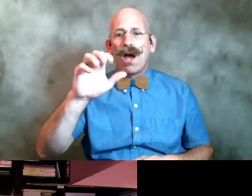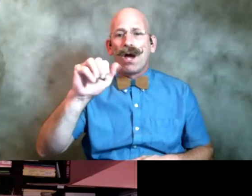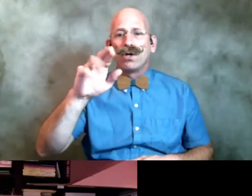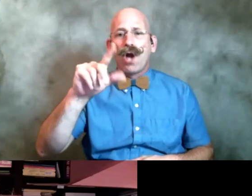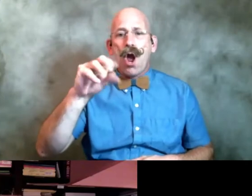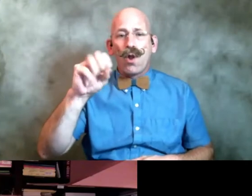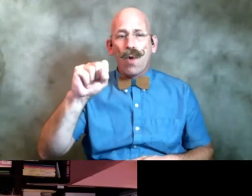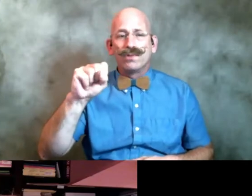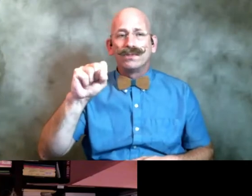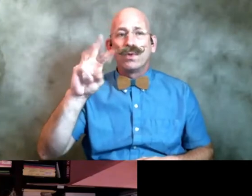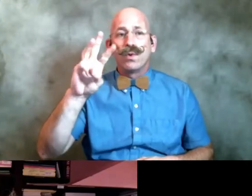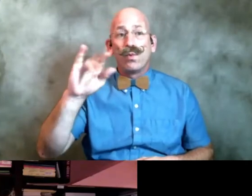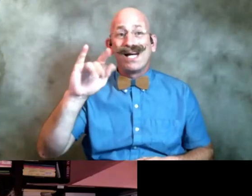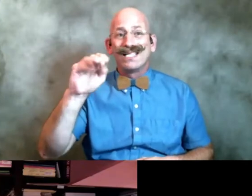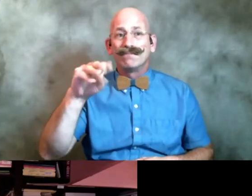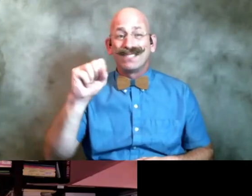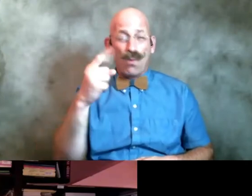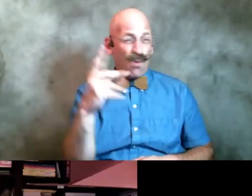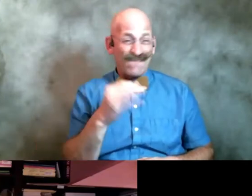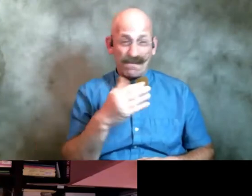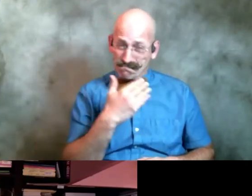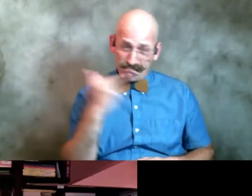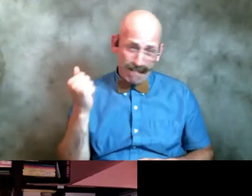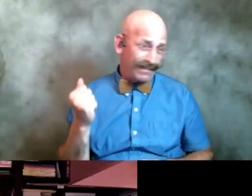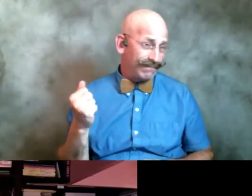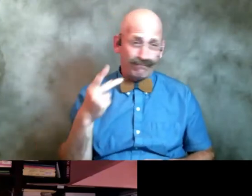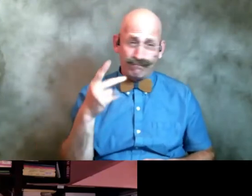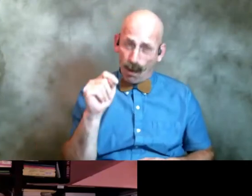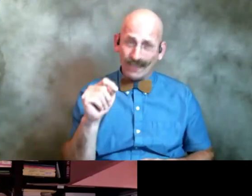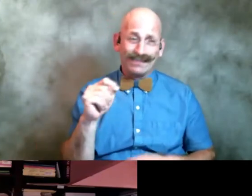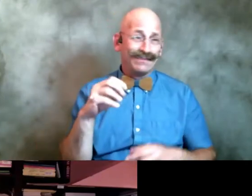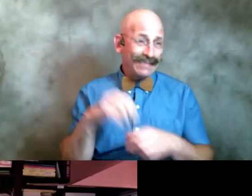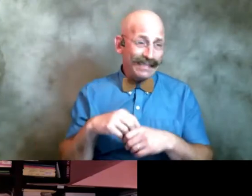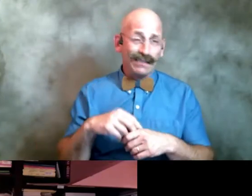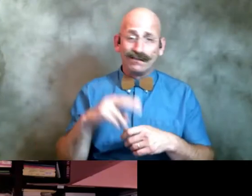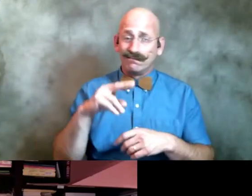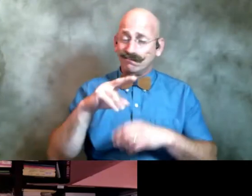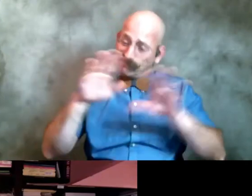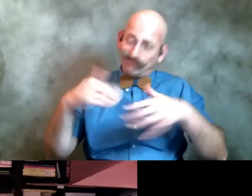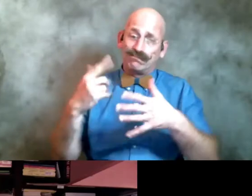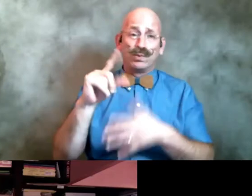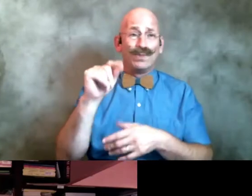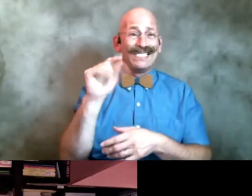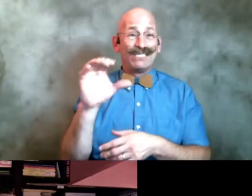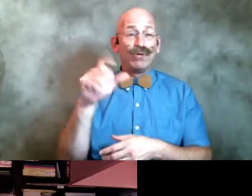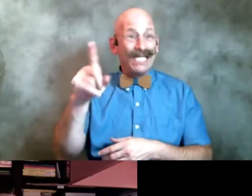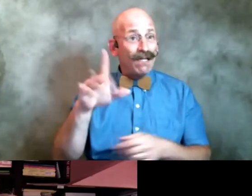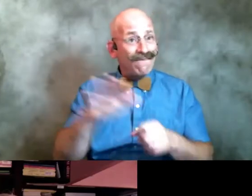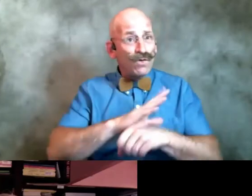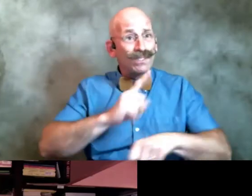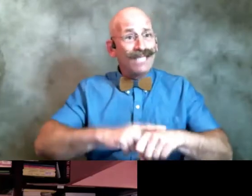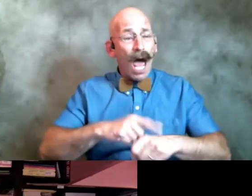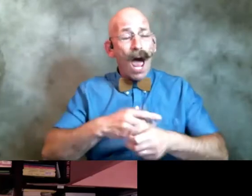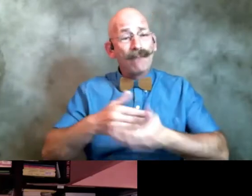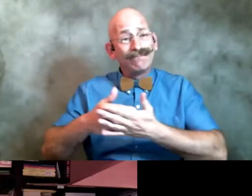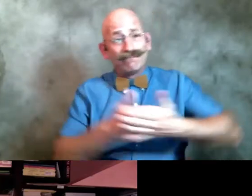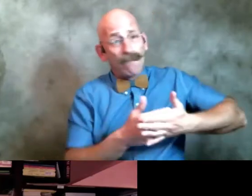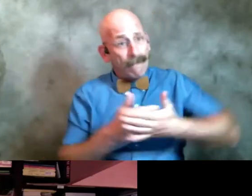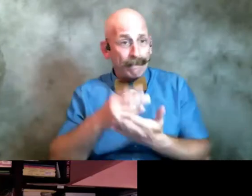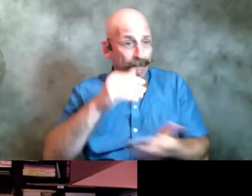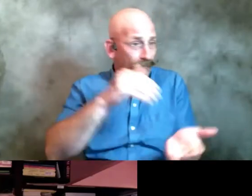the best poets of the 20th century who was a full-time pediatrician and a jerry a general practitioner